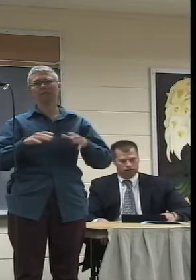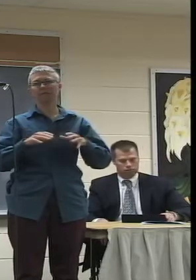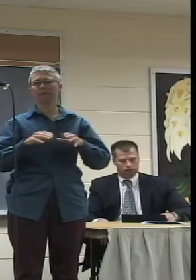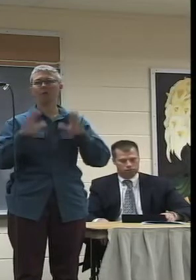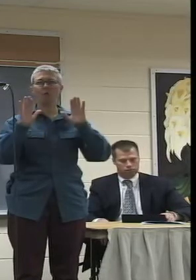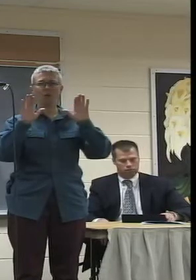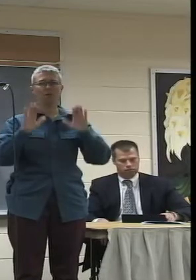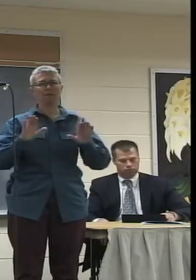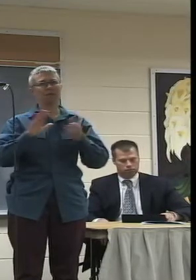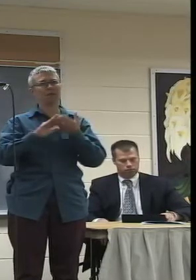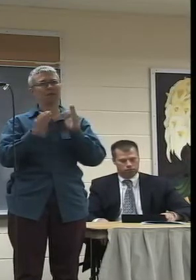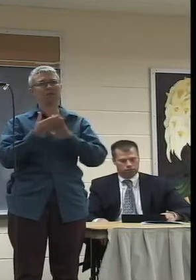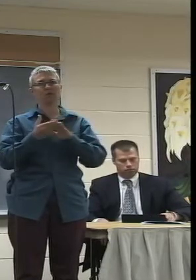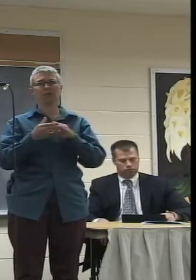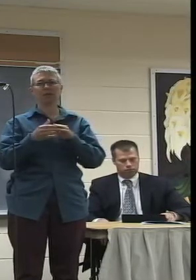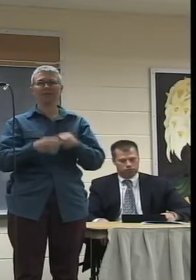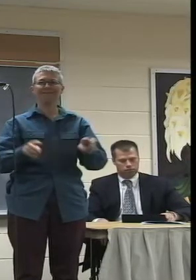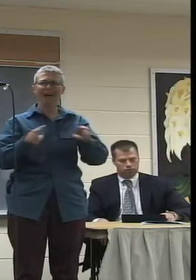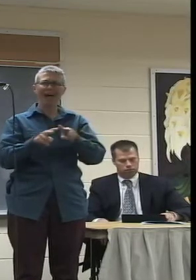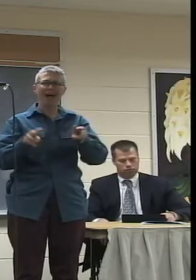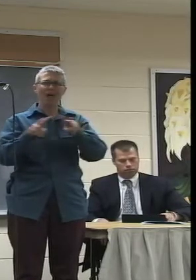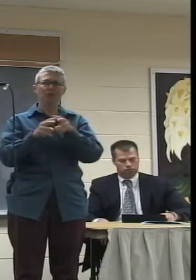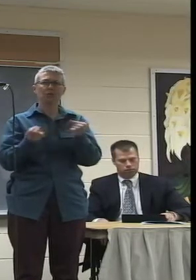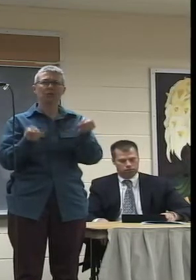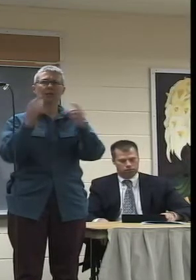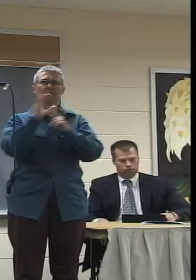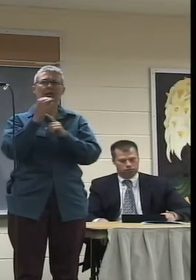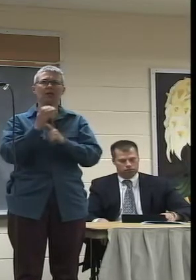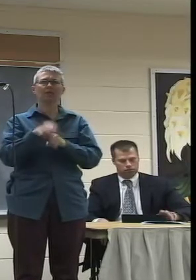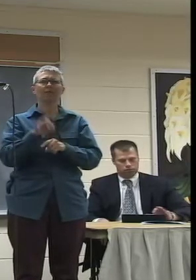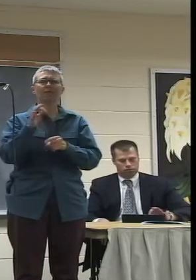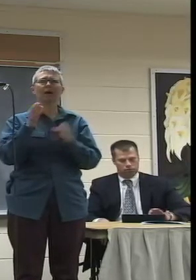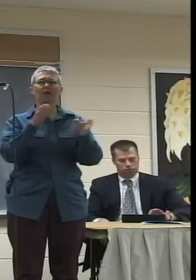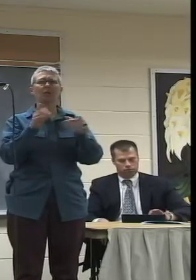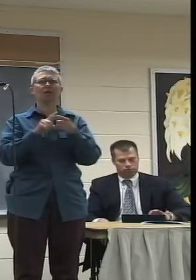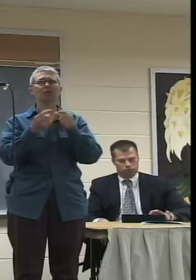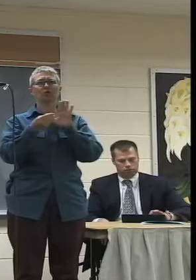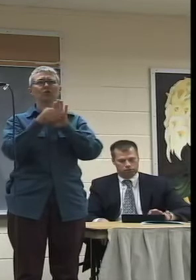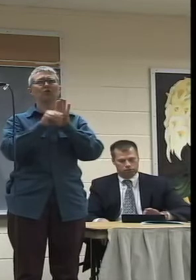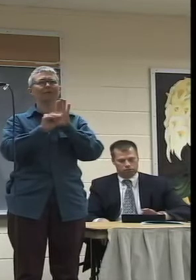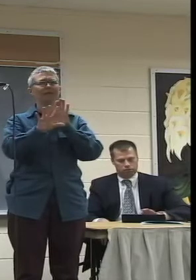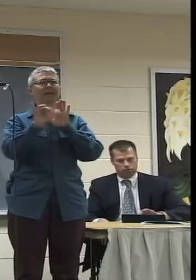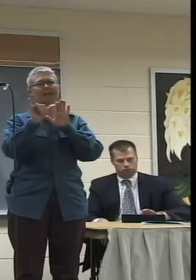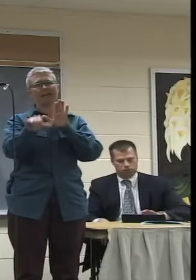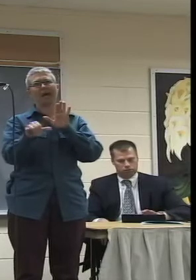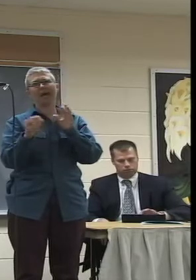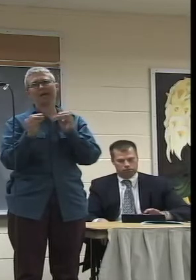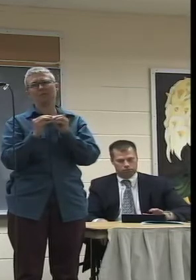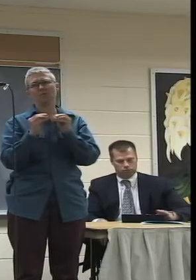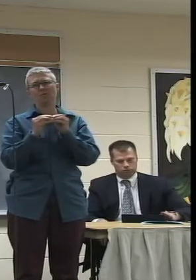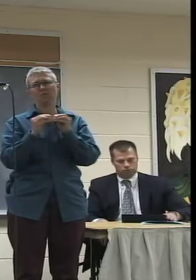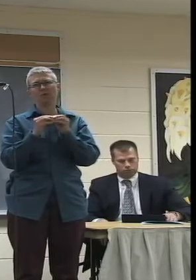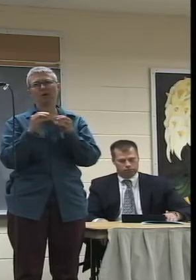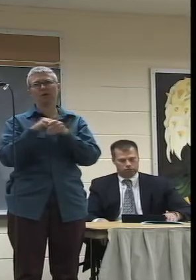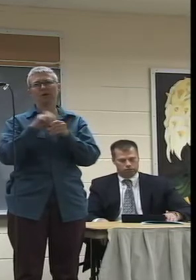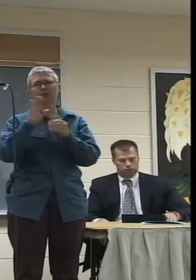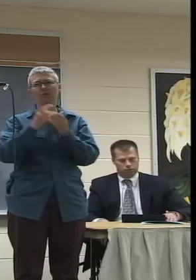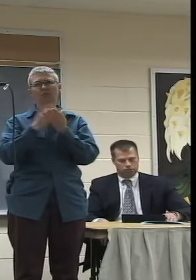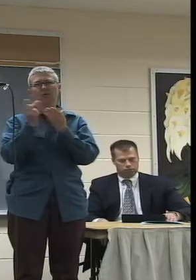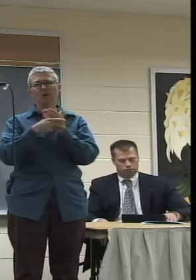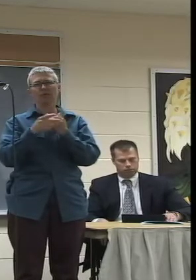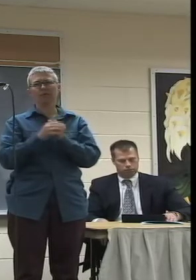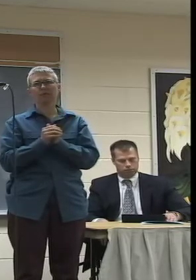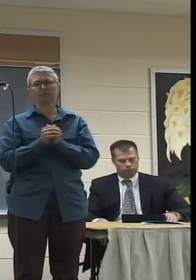have a multicultural community. I would like you to find ways to reflect that in your programming. It's not